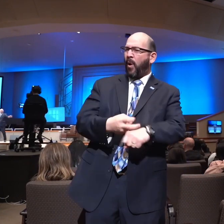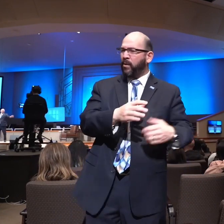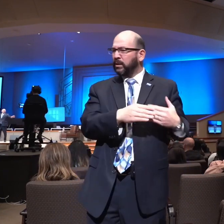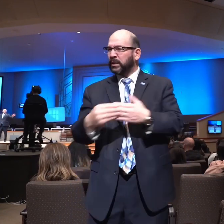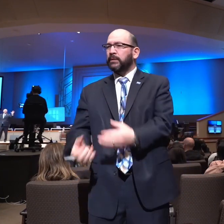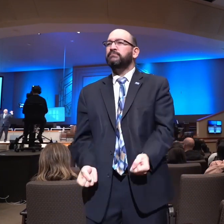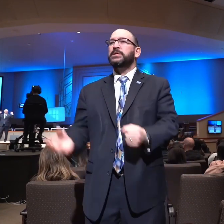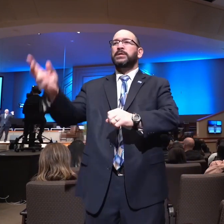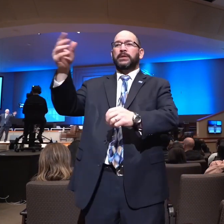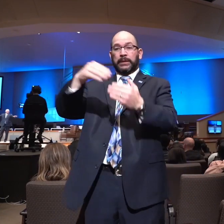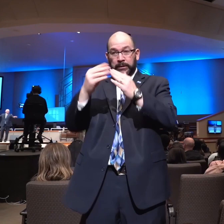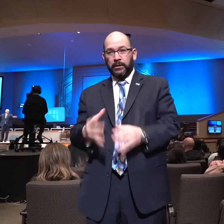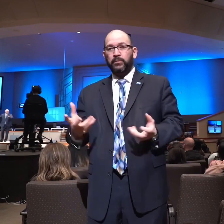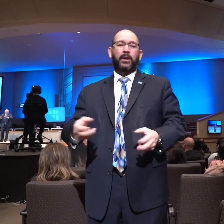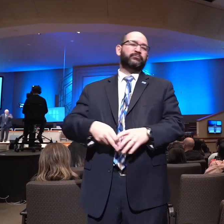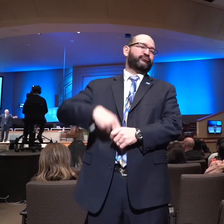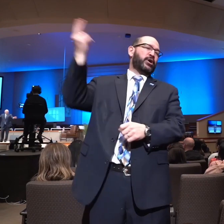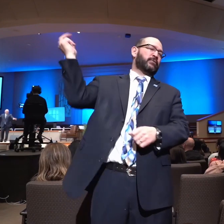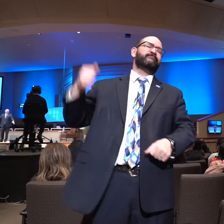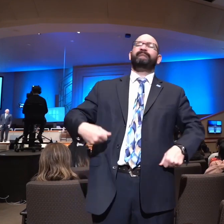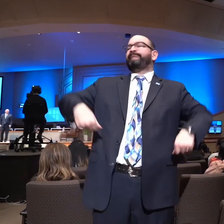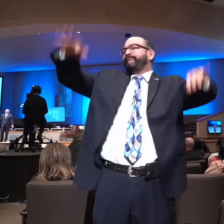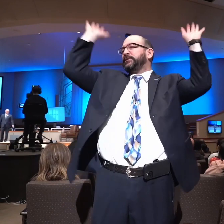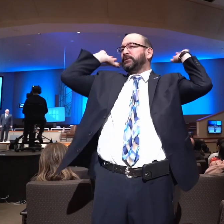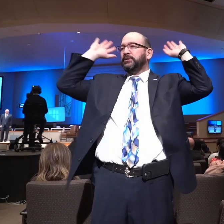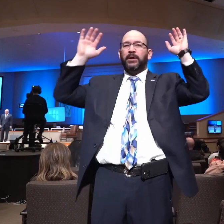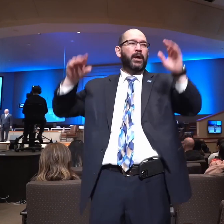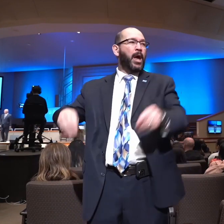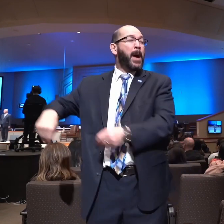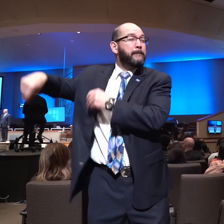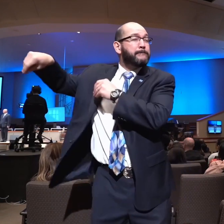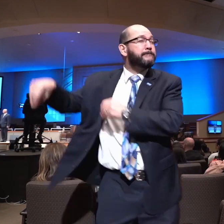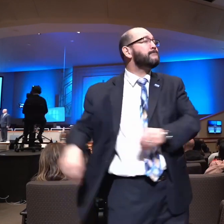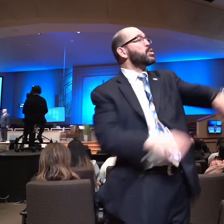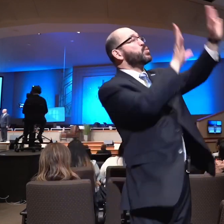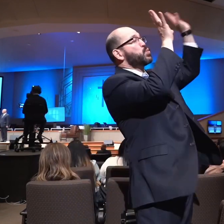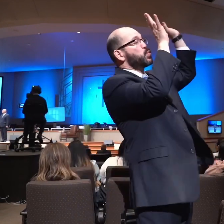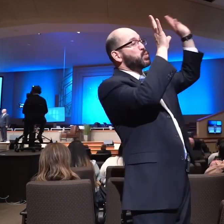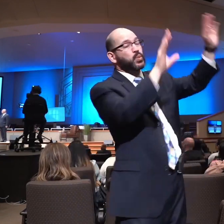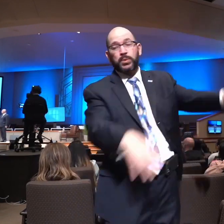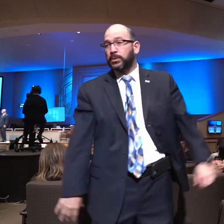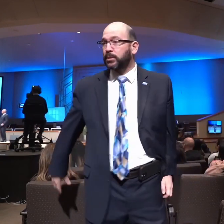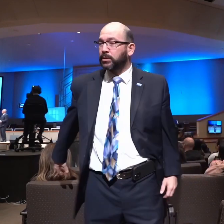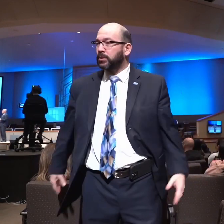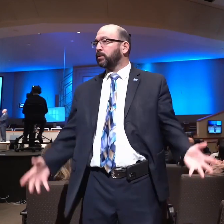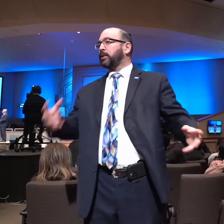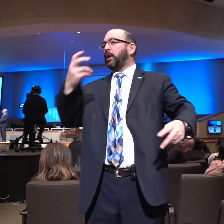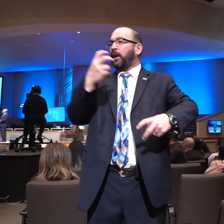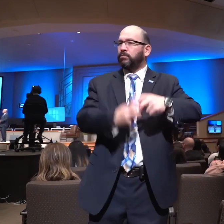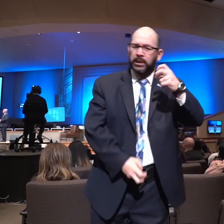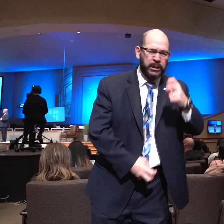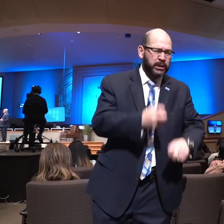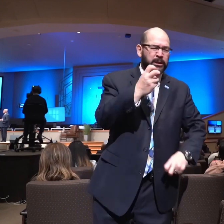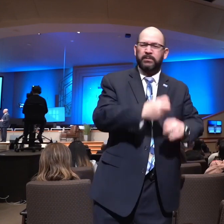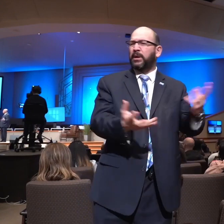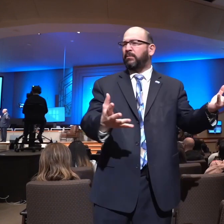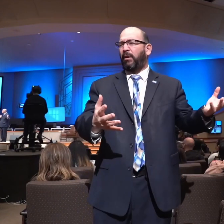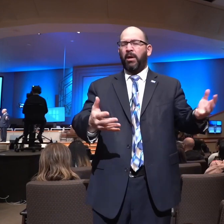out. So many want to find a place far away from all the problems. And the problems for the good leaders are overwhelming because they're being